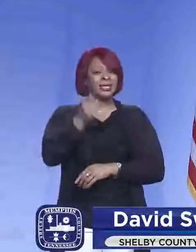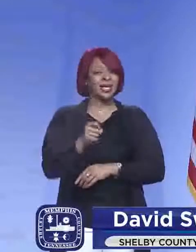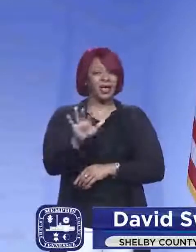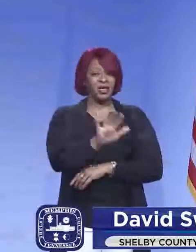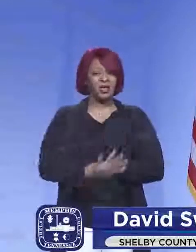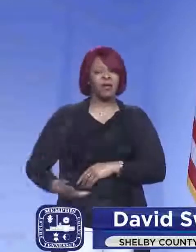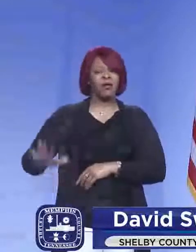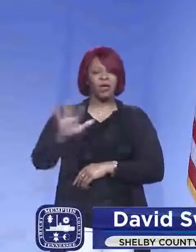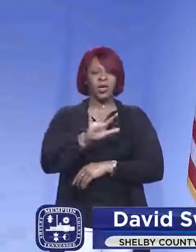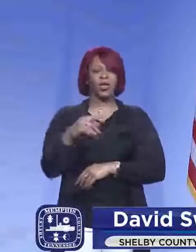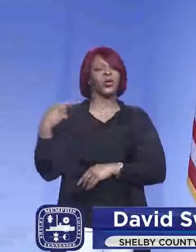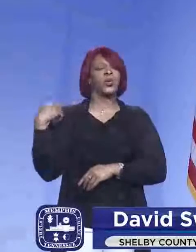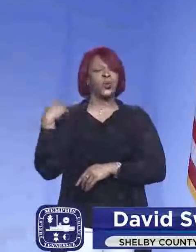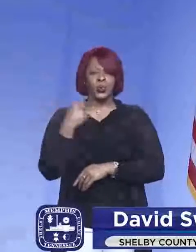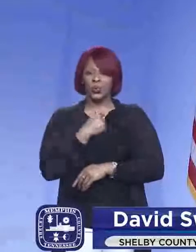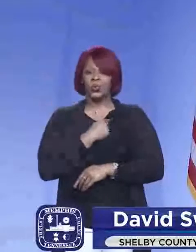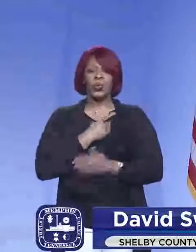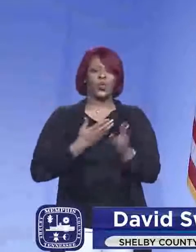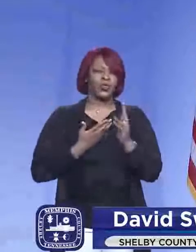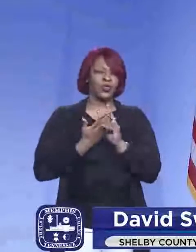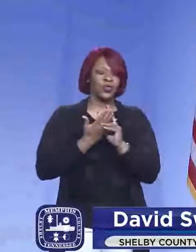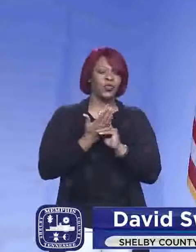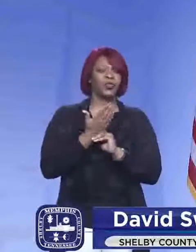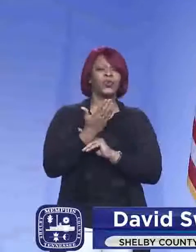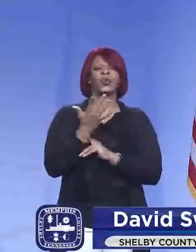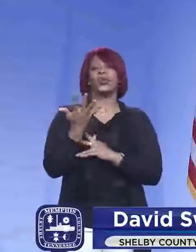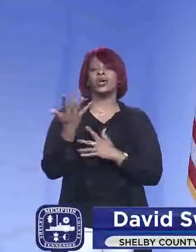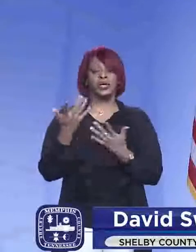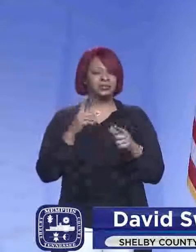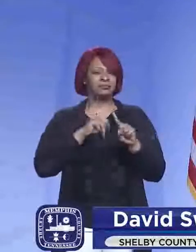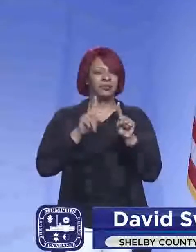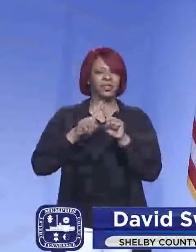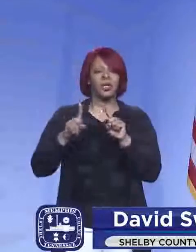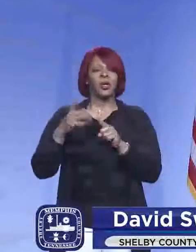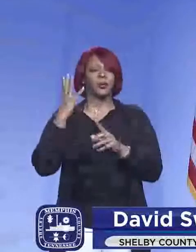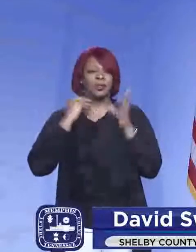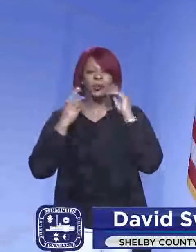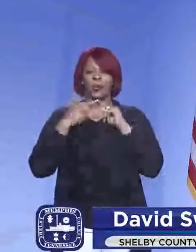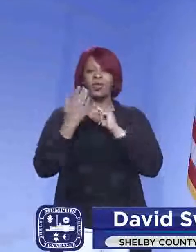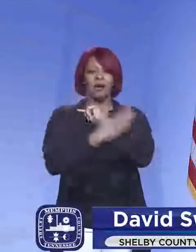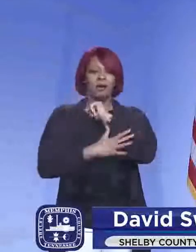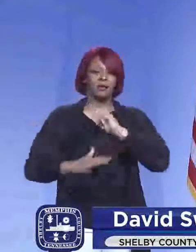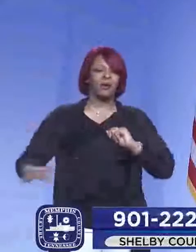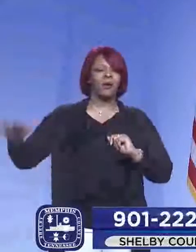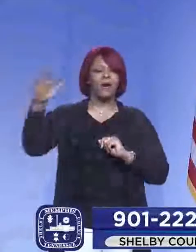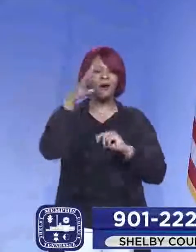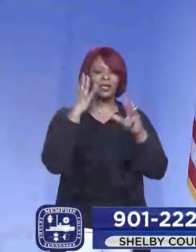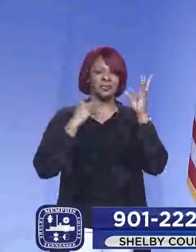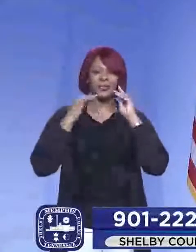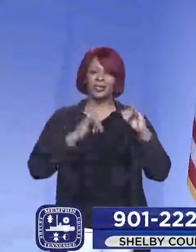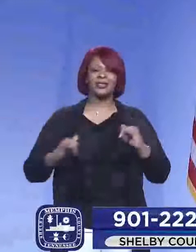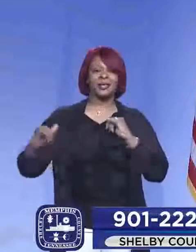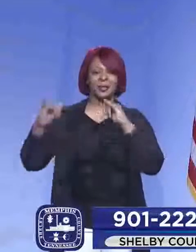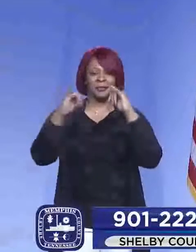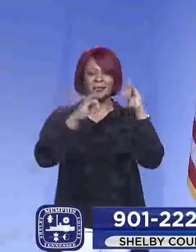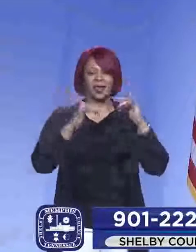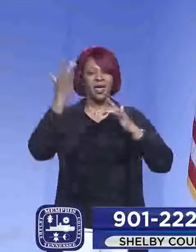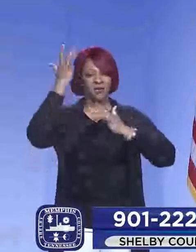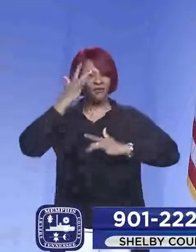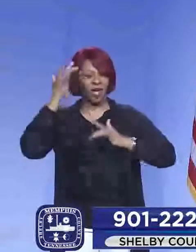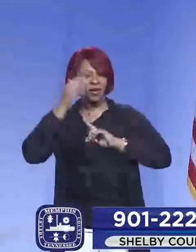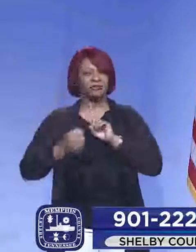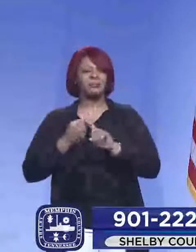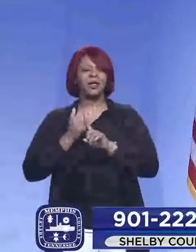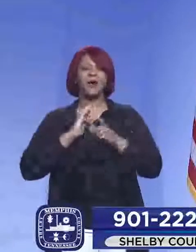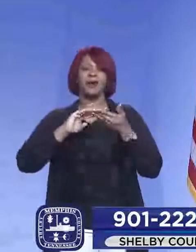all this area, we've been going through a microcosm of what the entire country has gone through, right? So we had the virus introduced into our